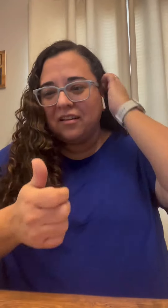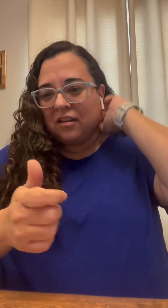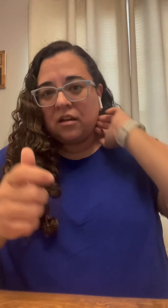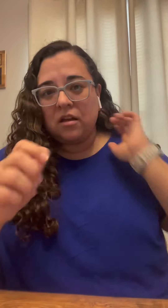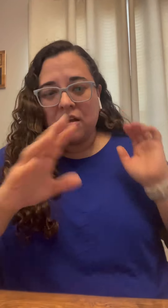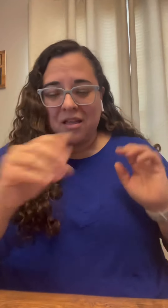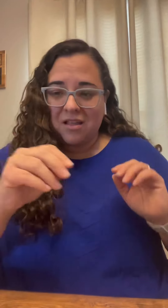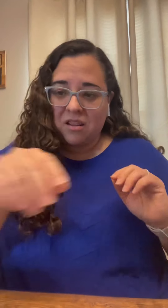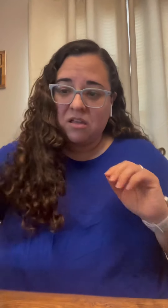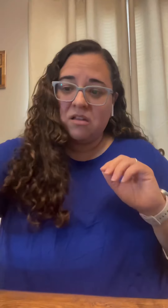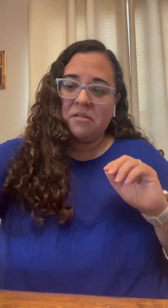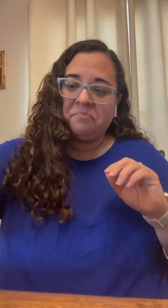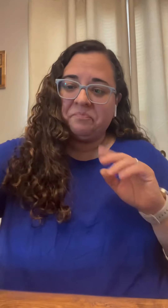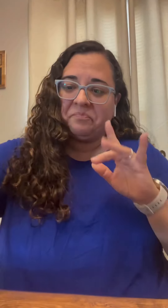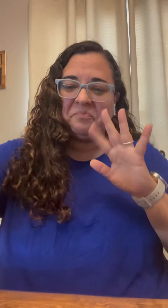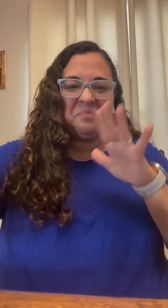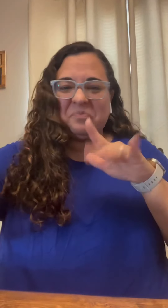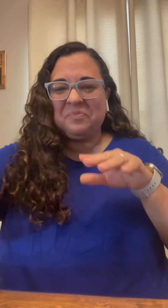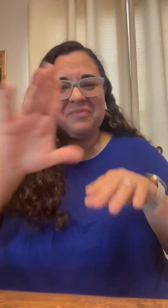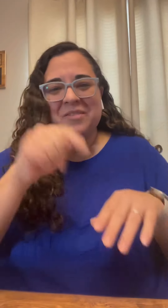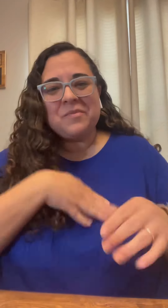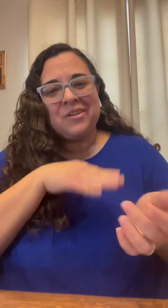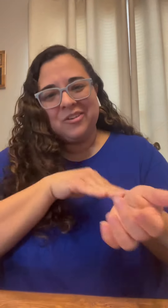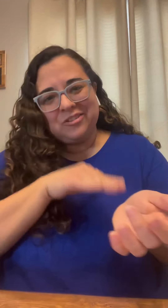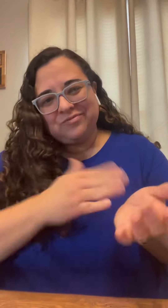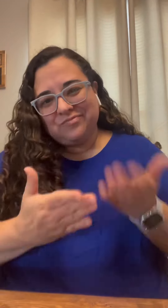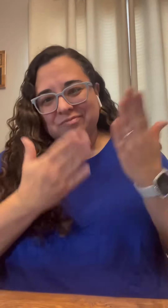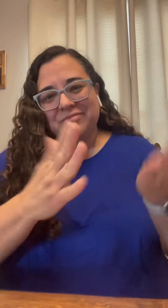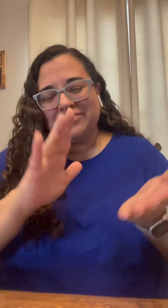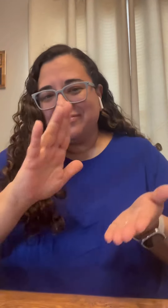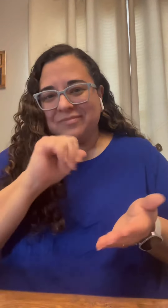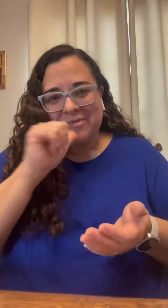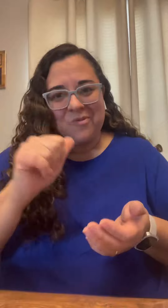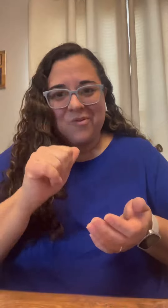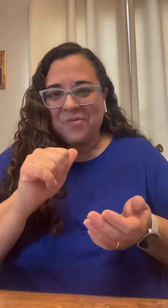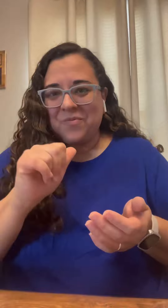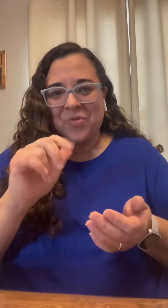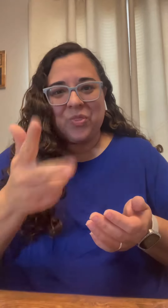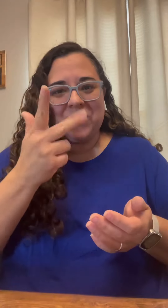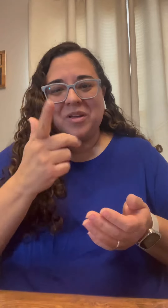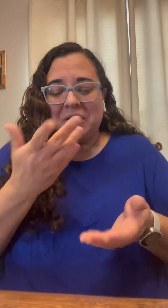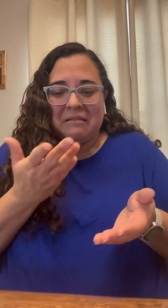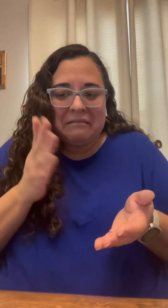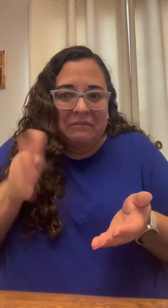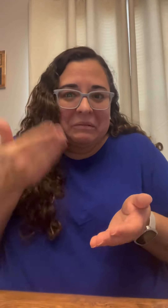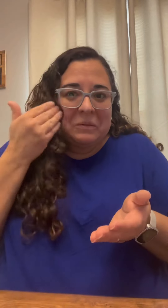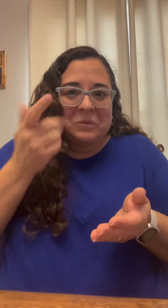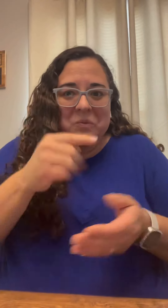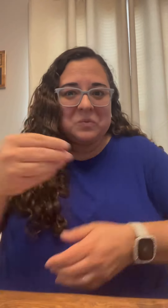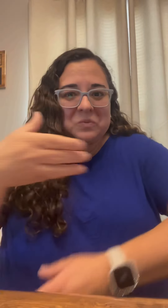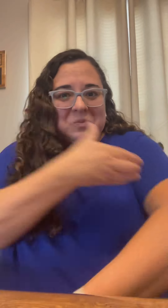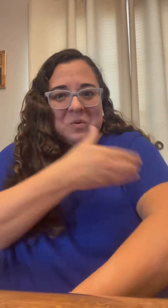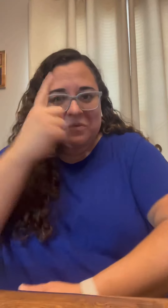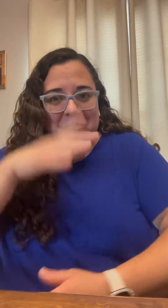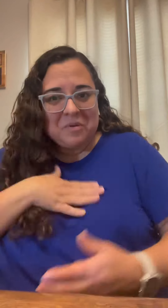day and um my doctor had just recommended that i don't overdo it um